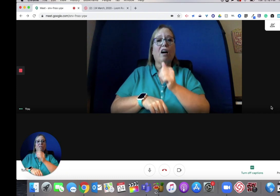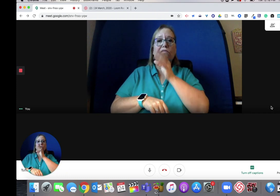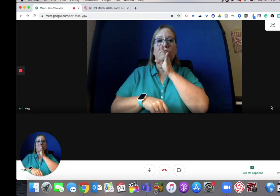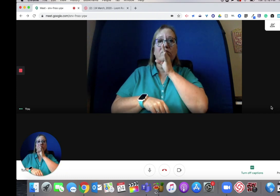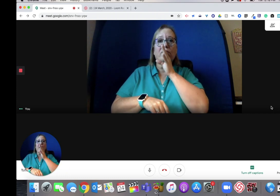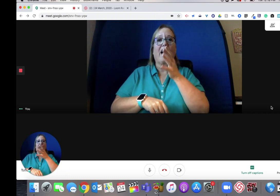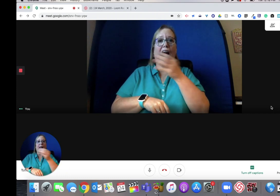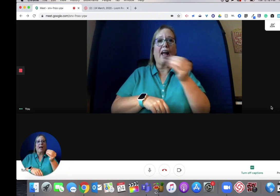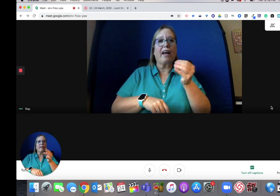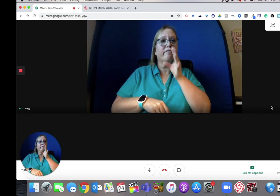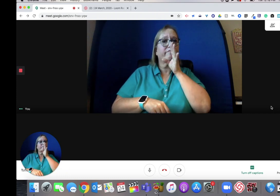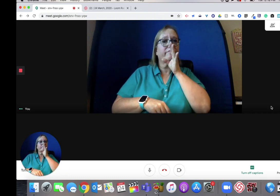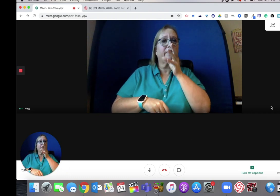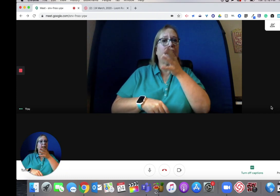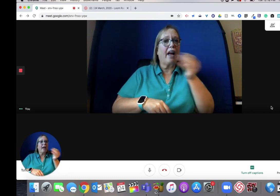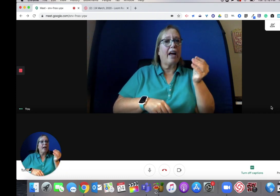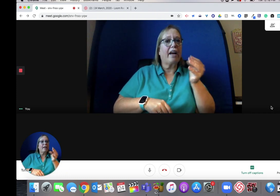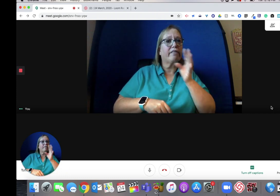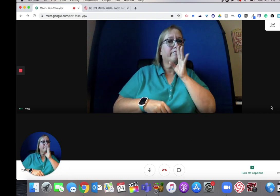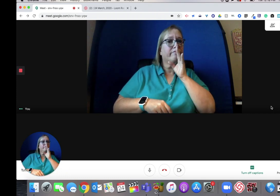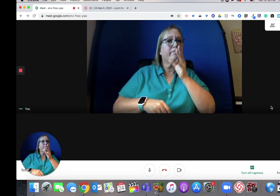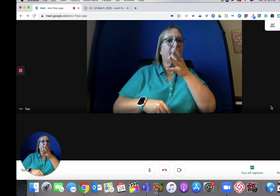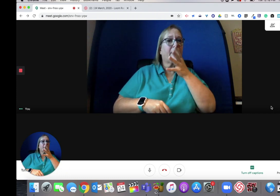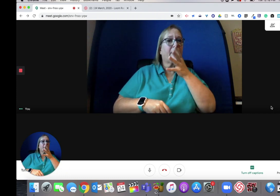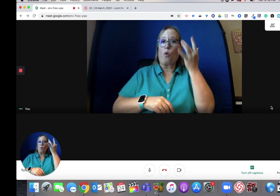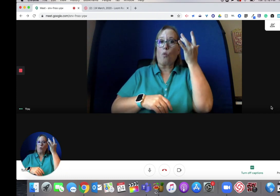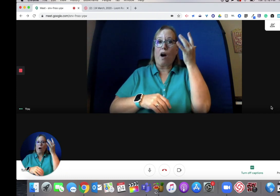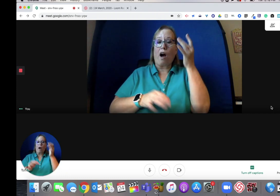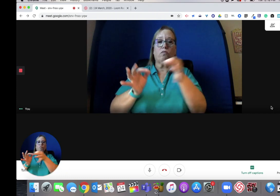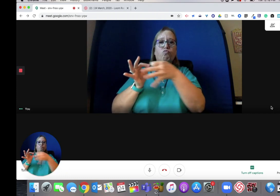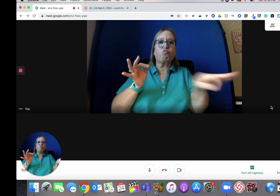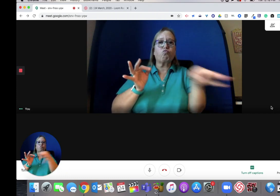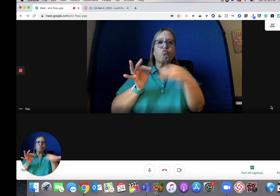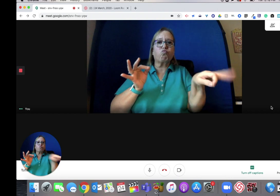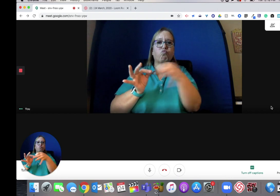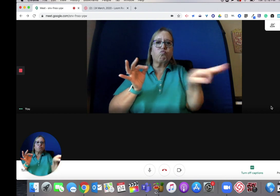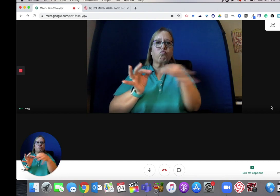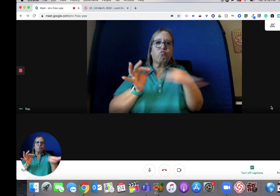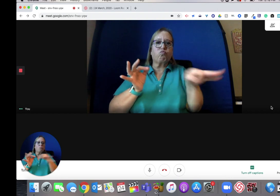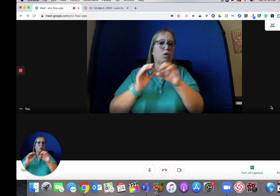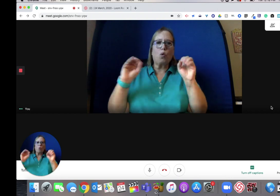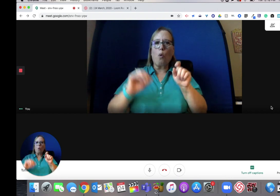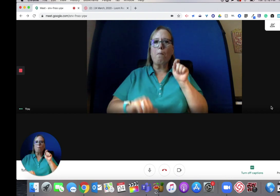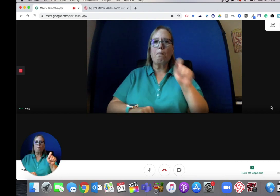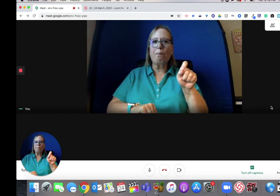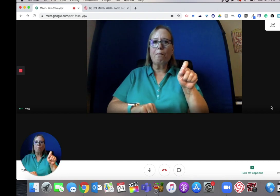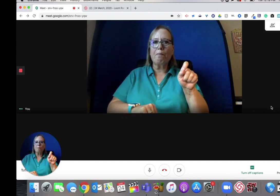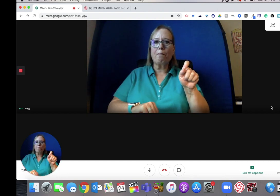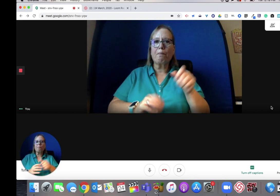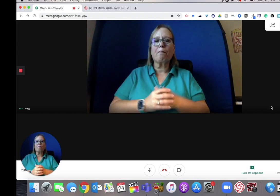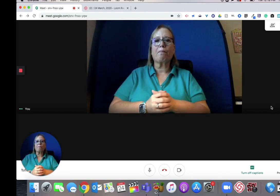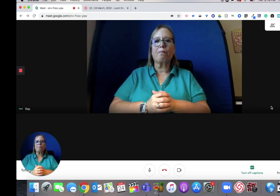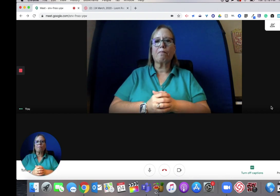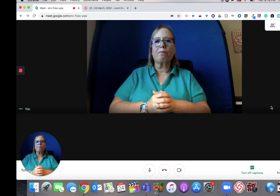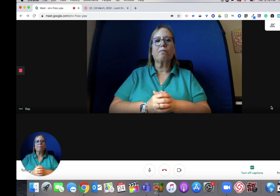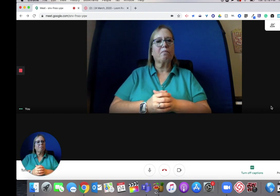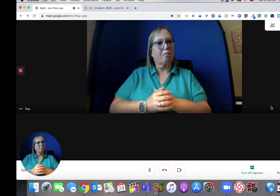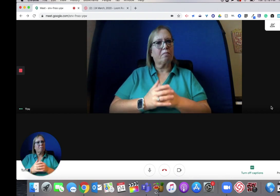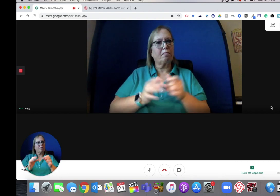If they don't and they keep speaking or they keep saying and, and, and, it'll be a run on sentence with no punctuation,